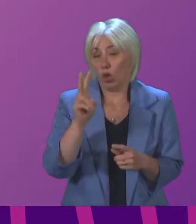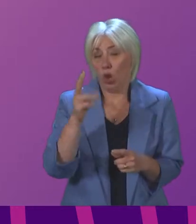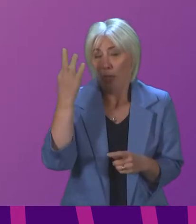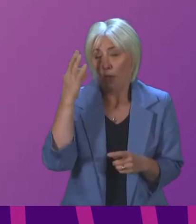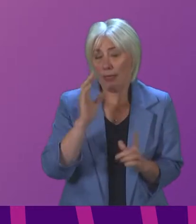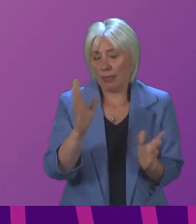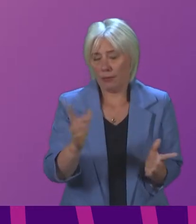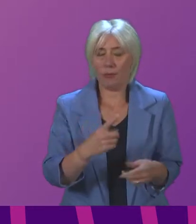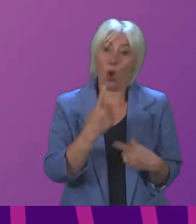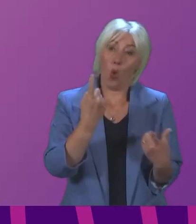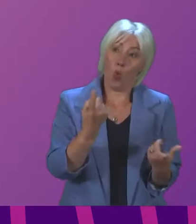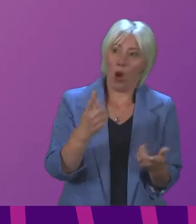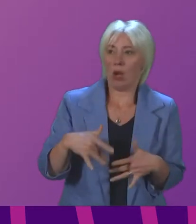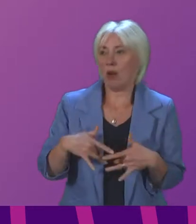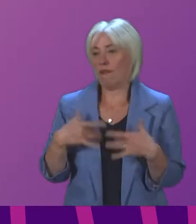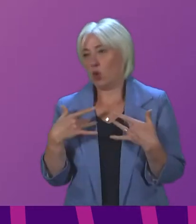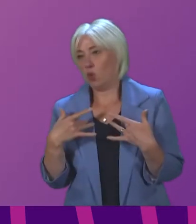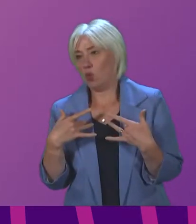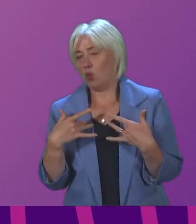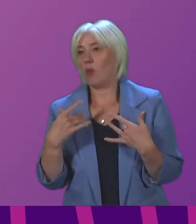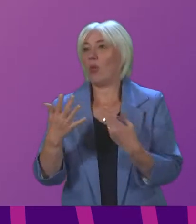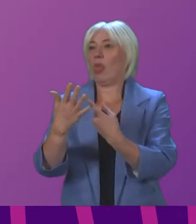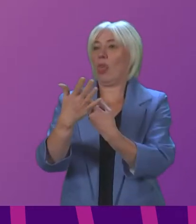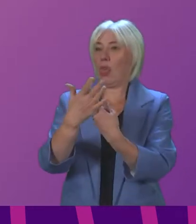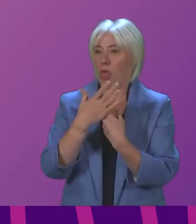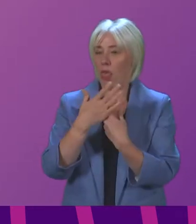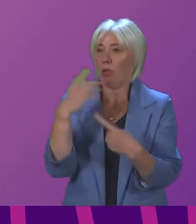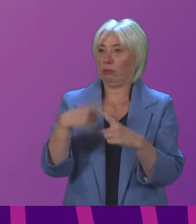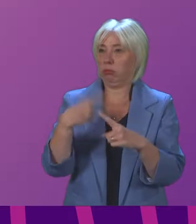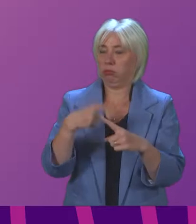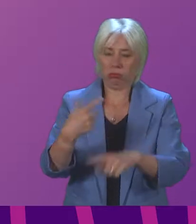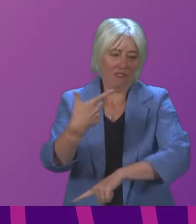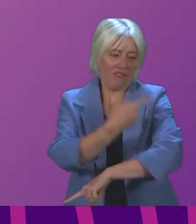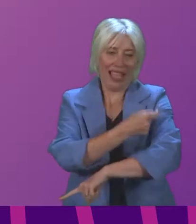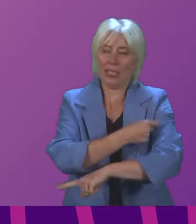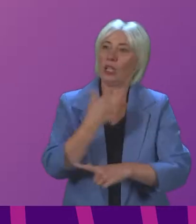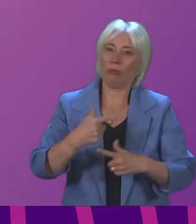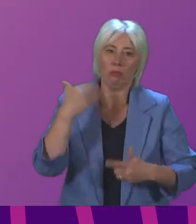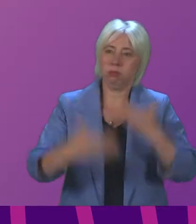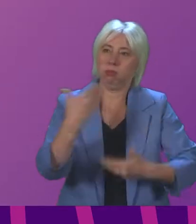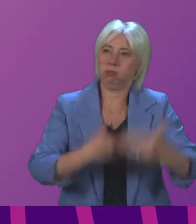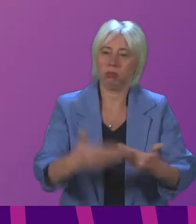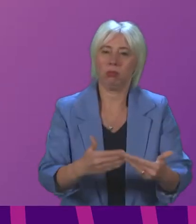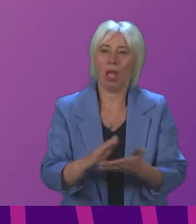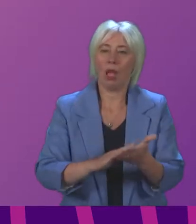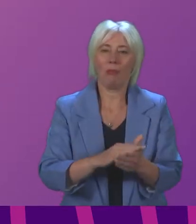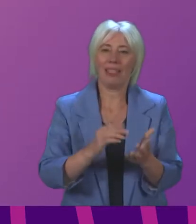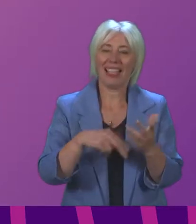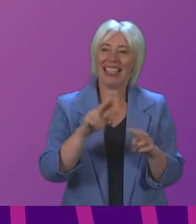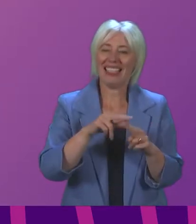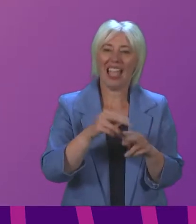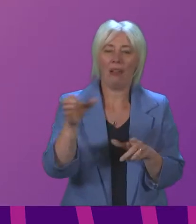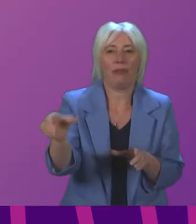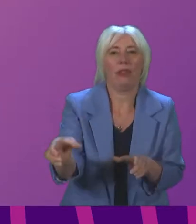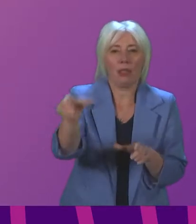one body of opinion can pressurise us to speed up the vaccination programme which could involve taking staff out of elective